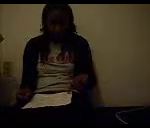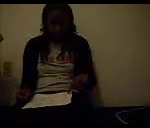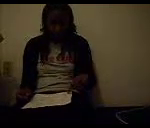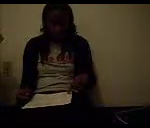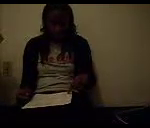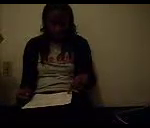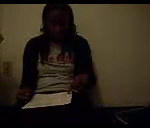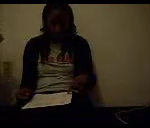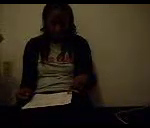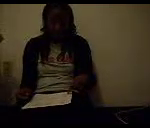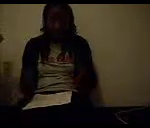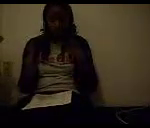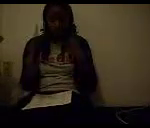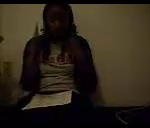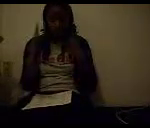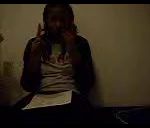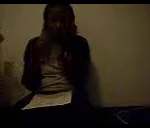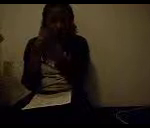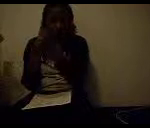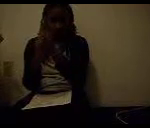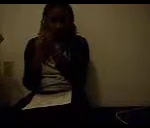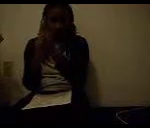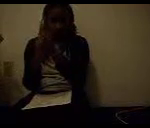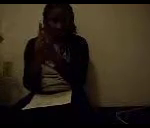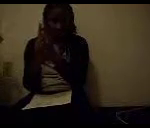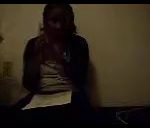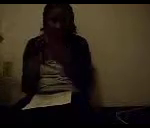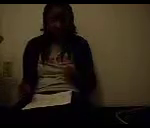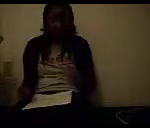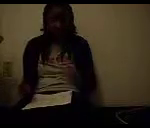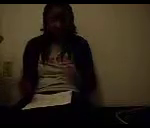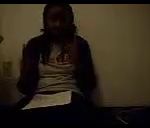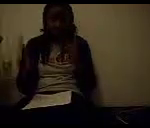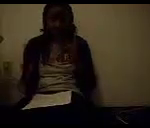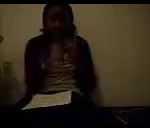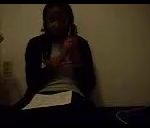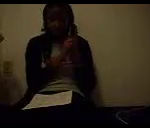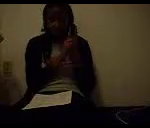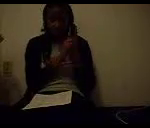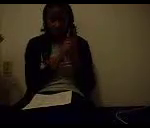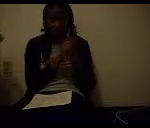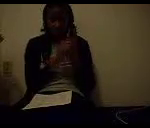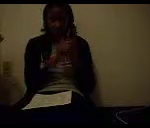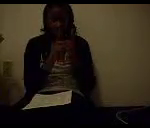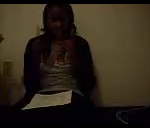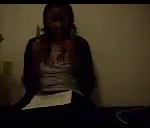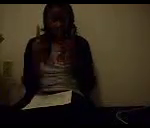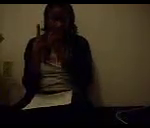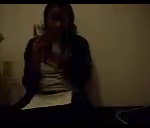And meet you. Meet you. Meet me. Meet you.